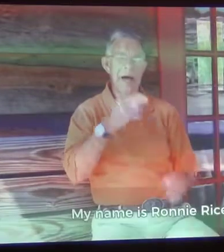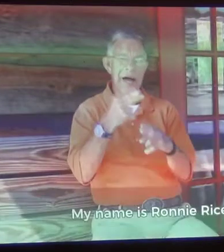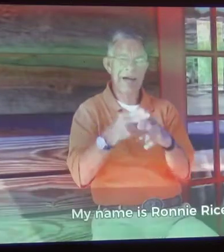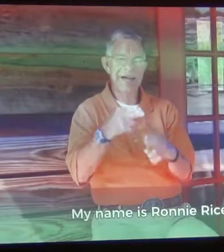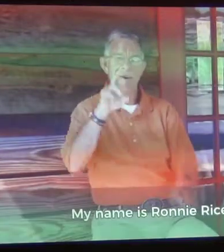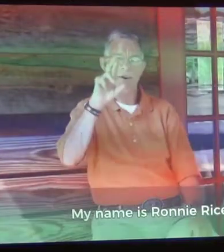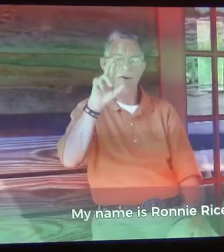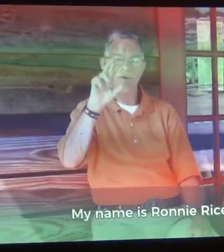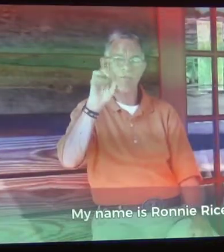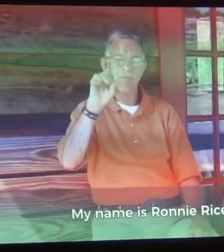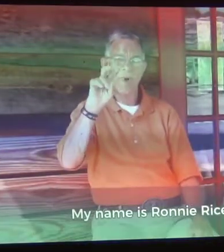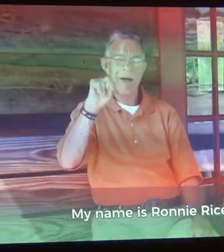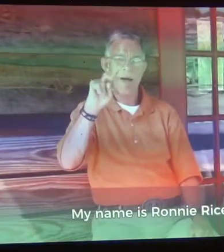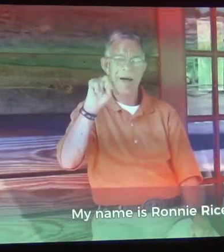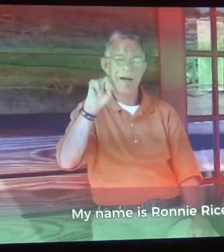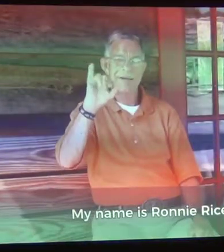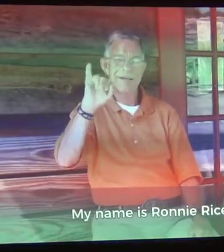My name is Ronnie Rice.